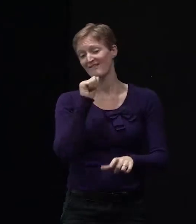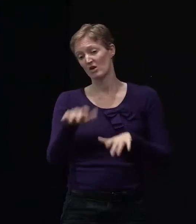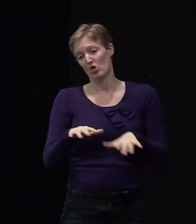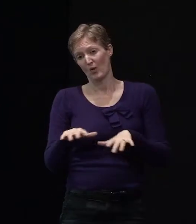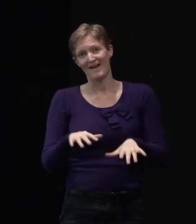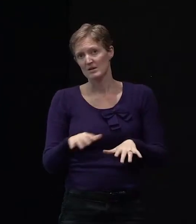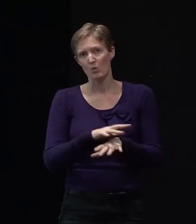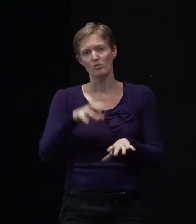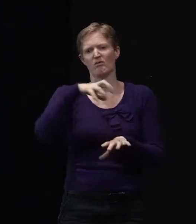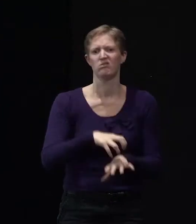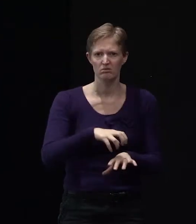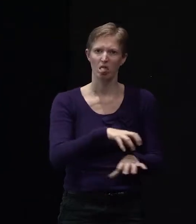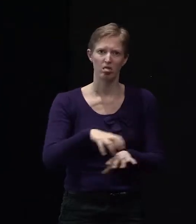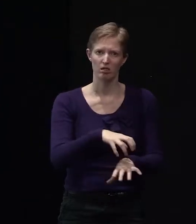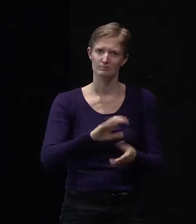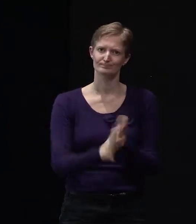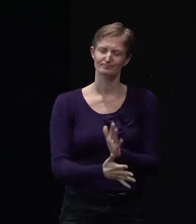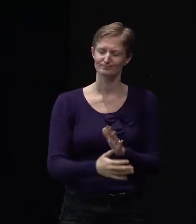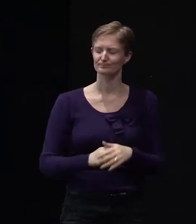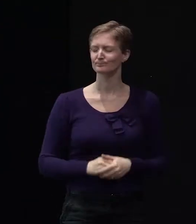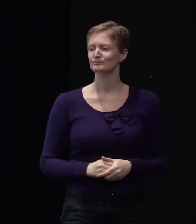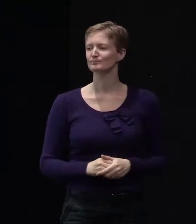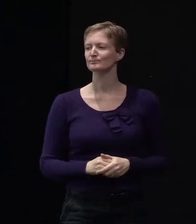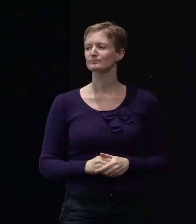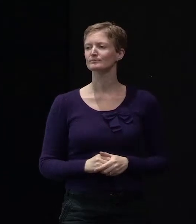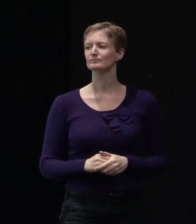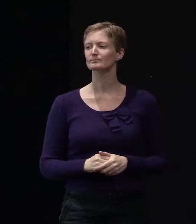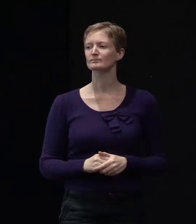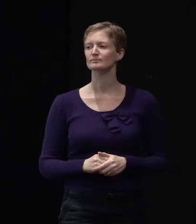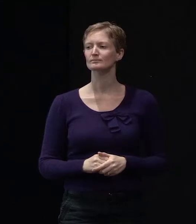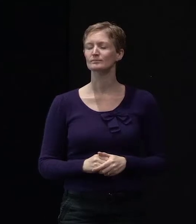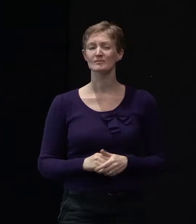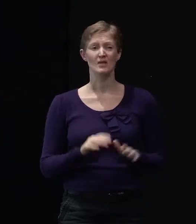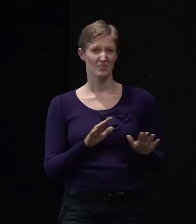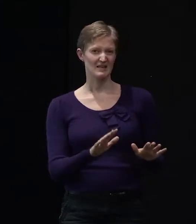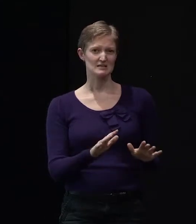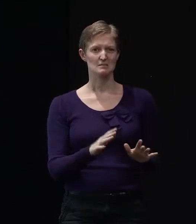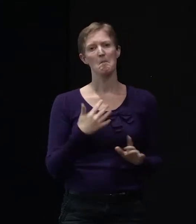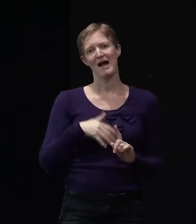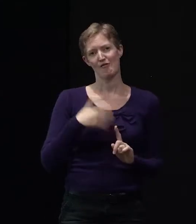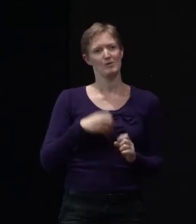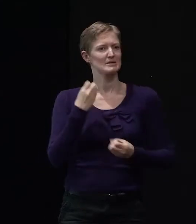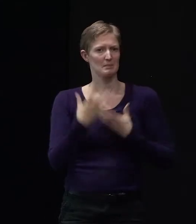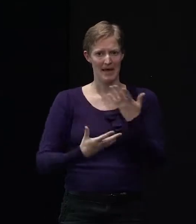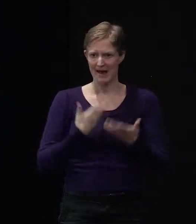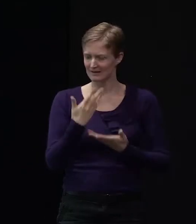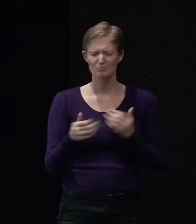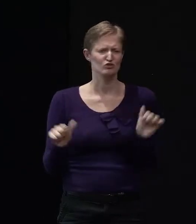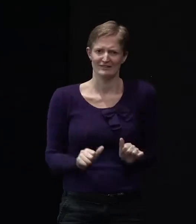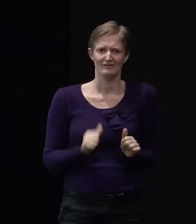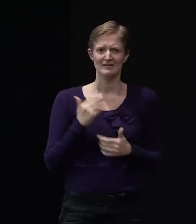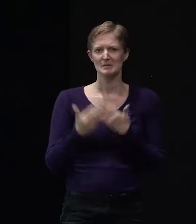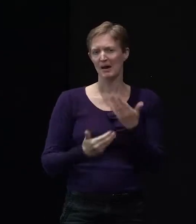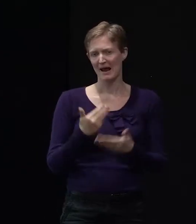disaster. Now, the second item that I wanted to talk – so that's just a background to a very, very brief